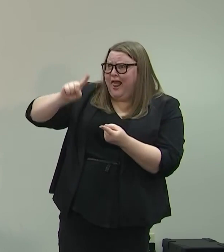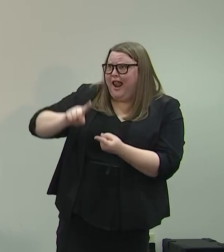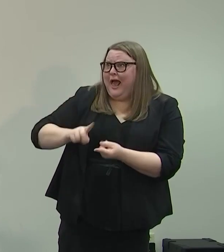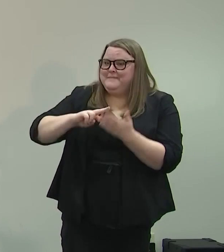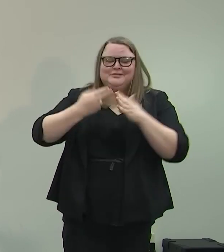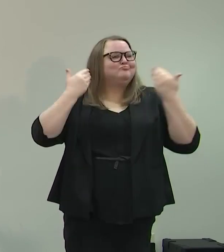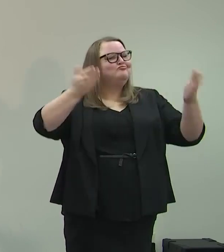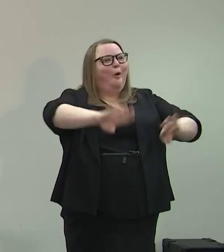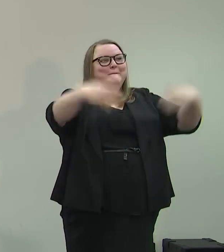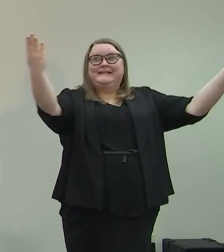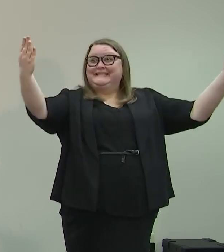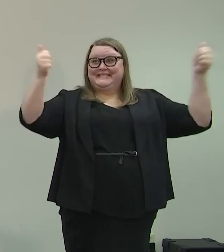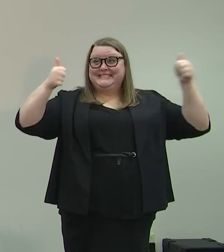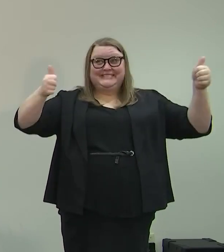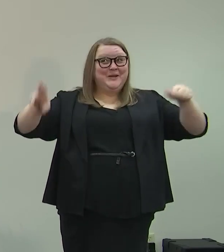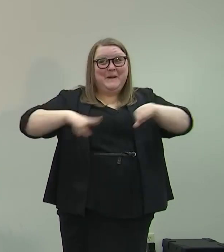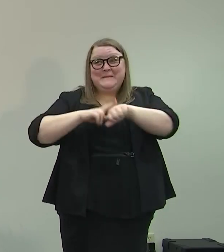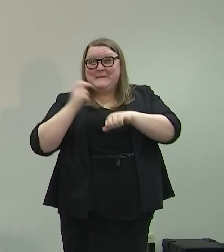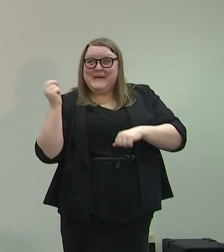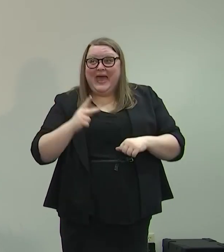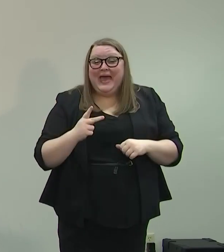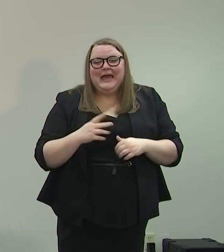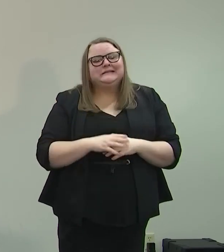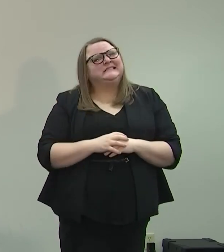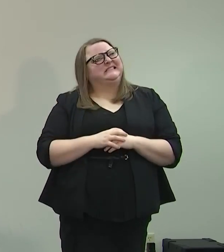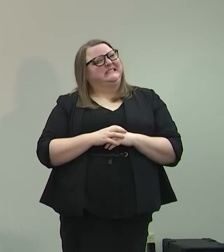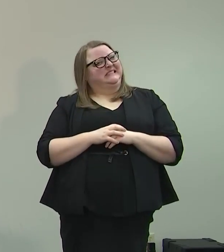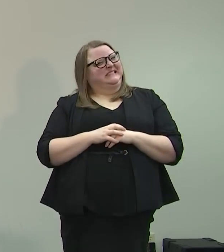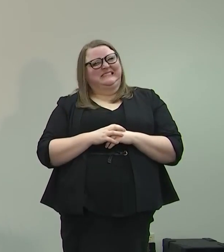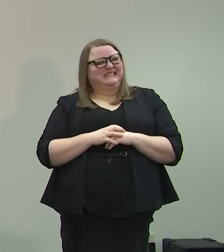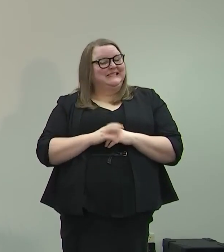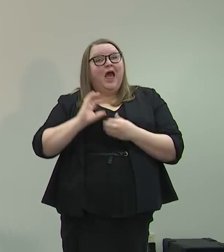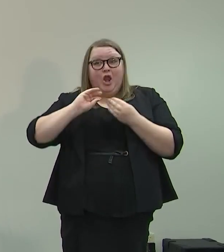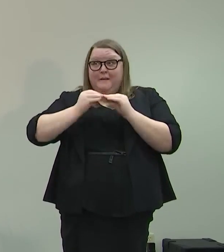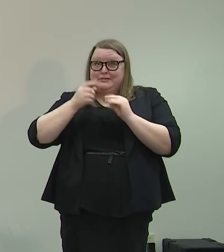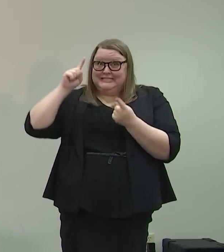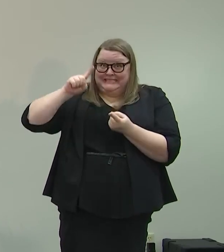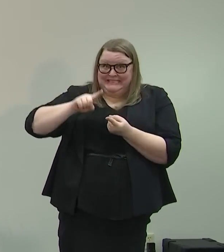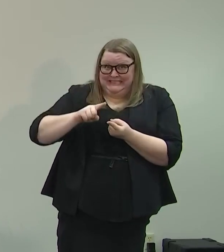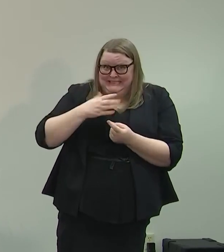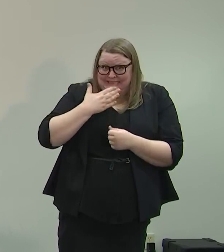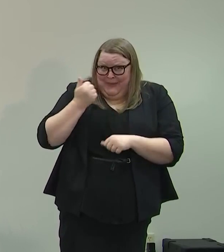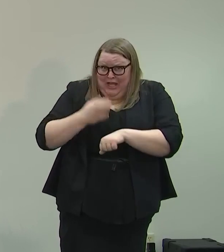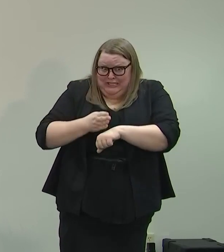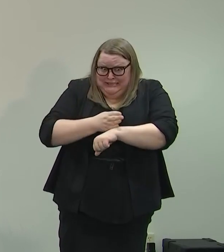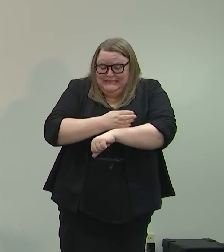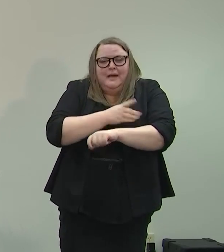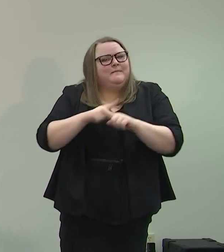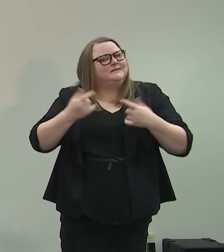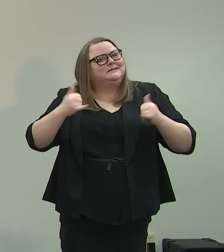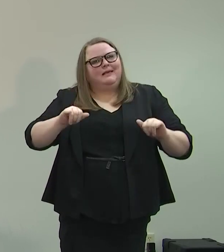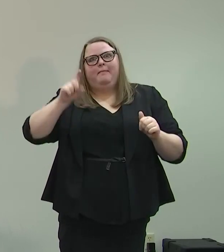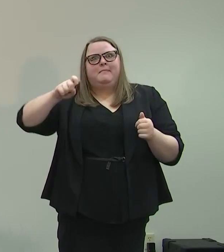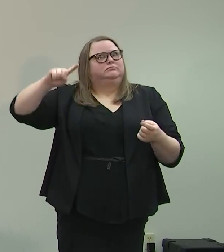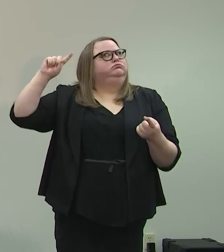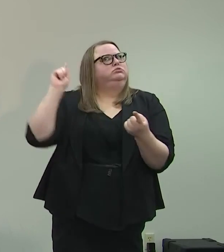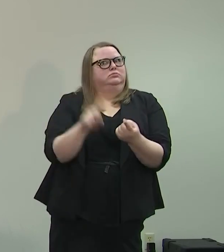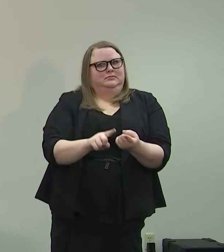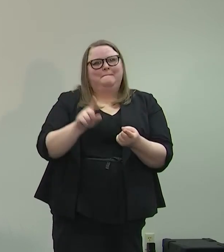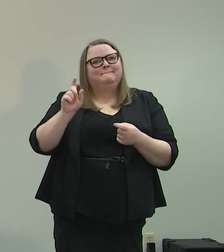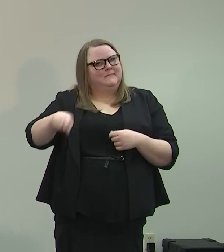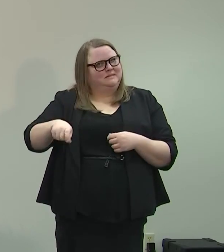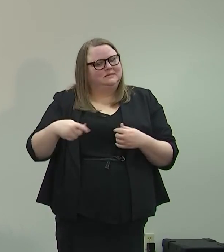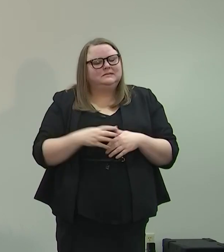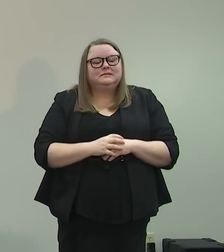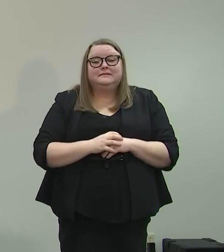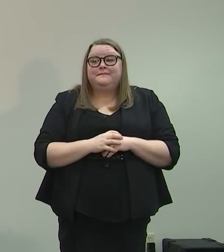back up and get back to normal. Well, our numbers are getting better, but we've got a long way to go. In